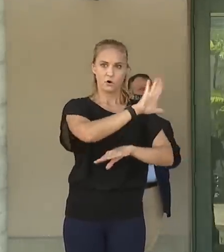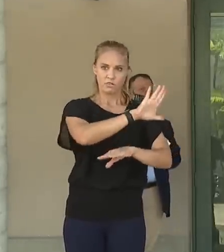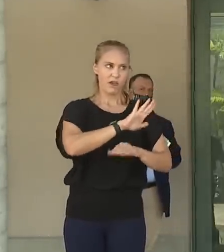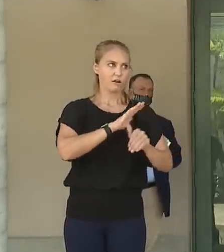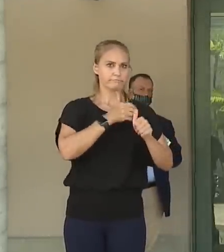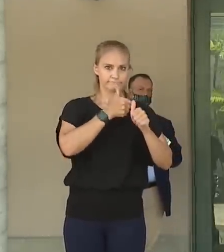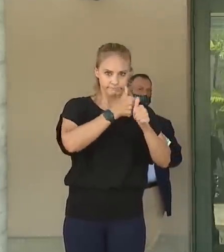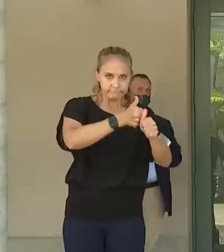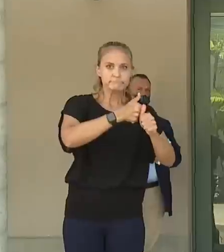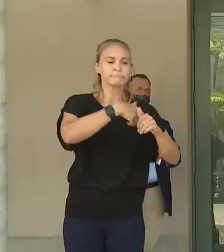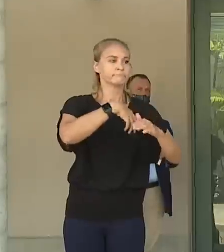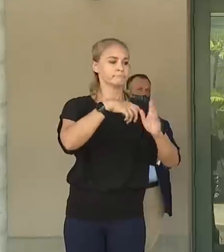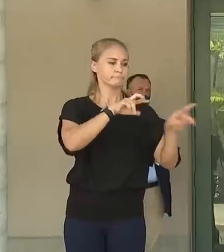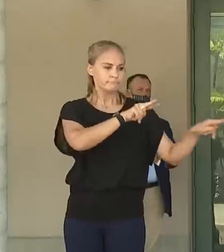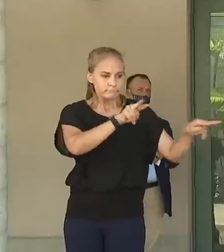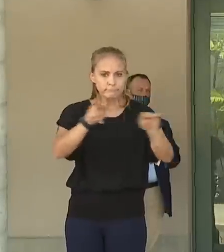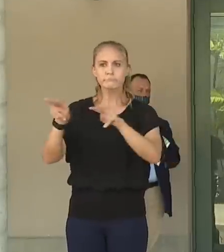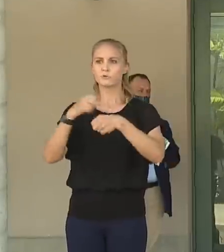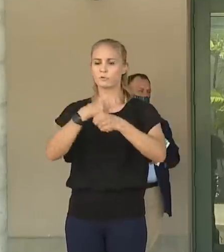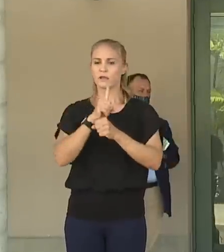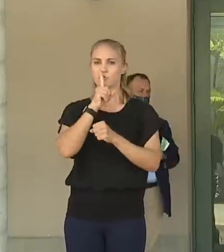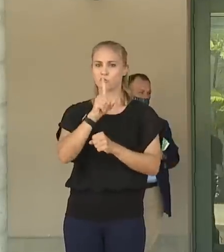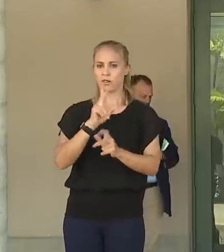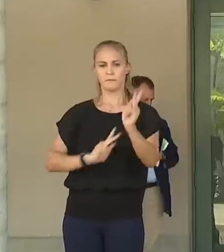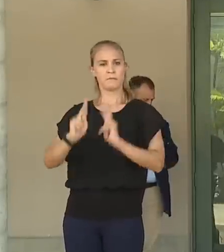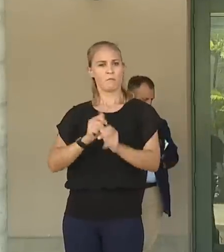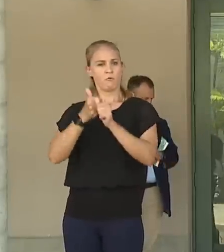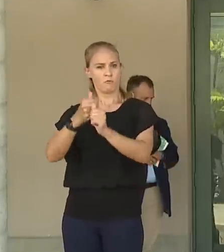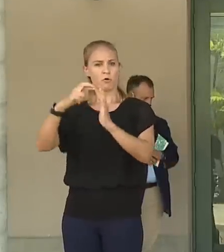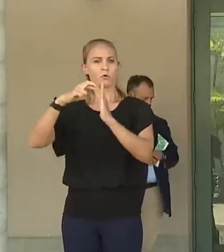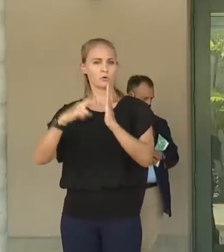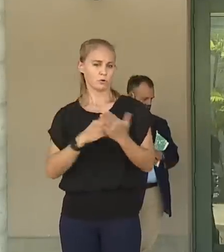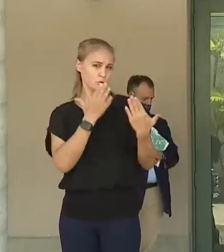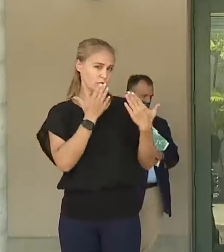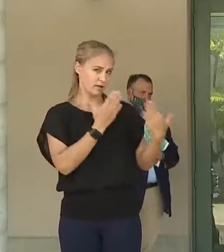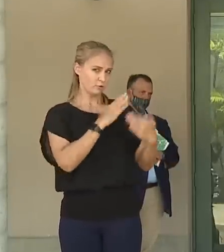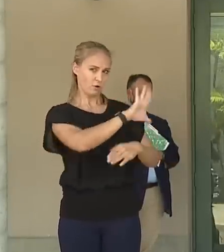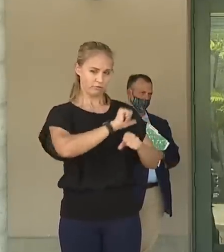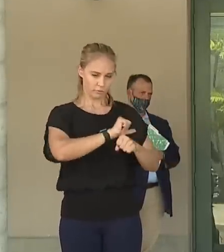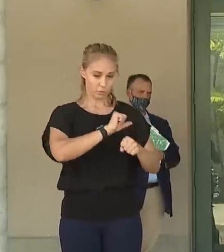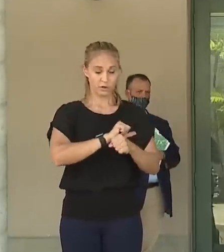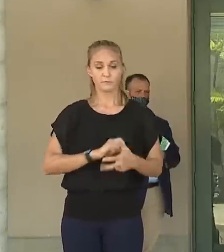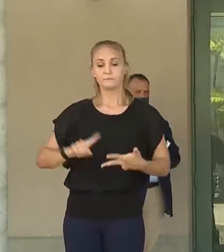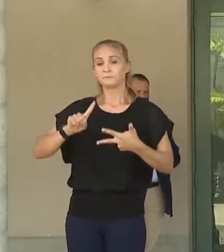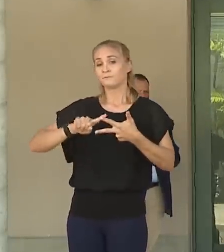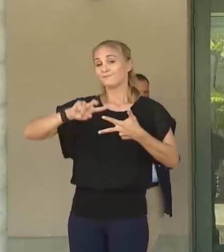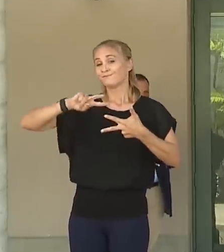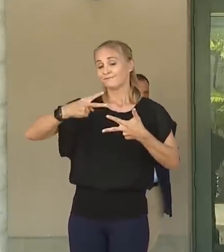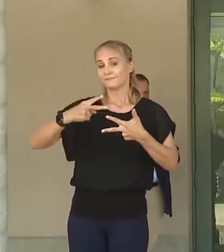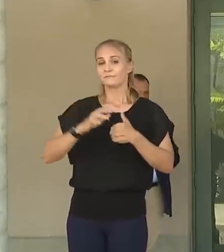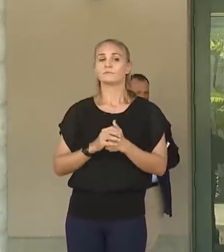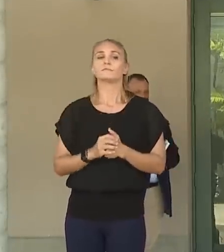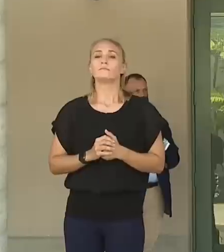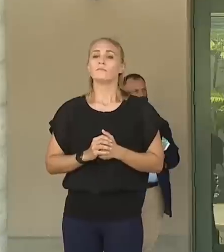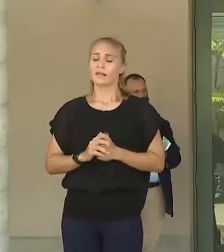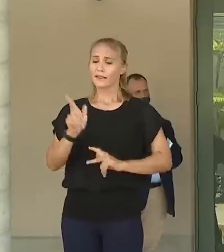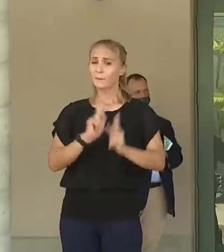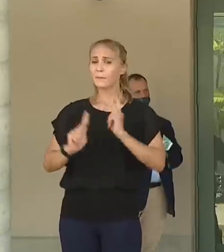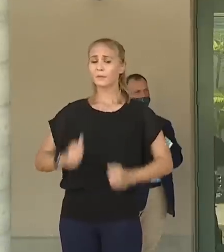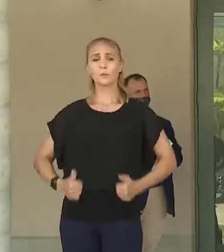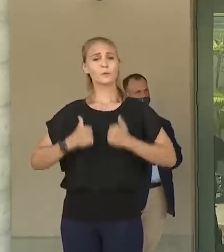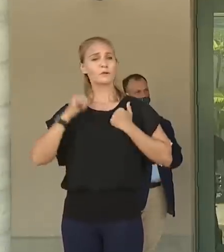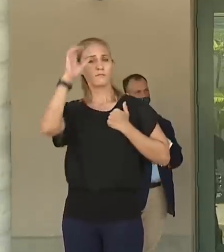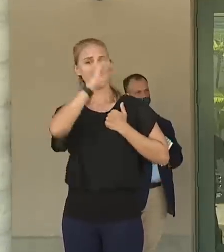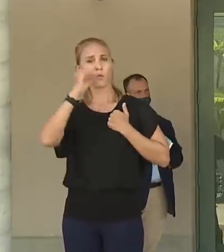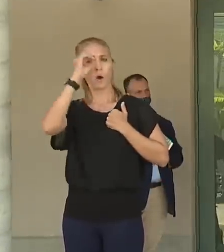and for the things they're doing to make sure that we all do what we need to do. Second, the citizens of Oahu need to do their part